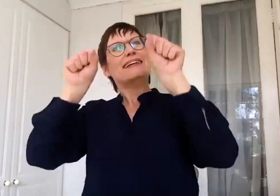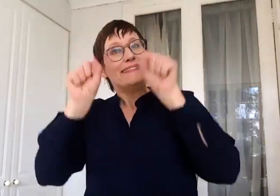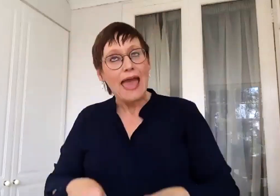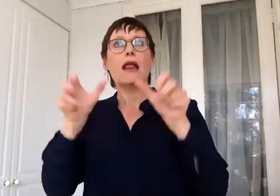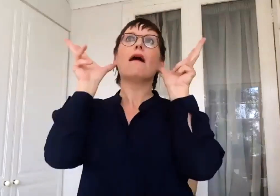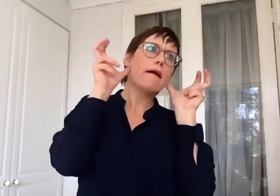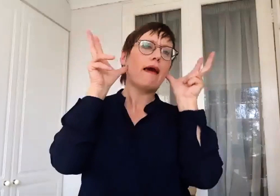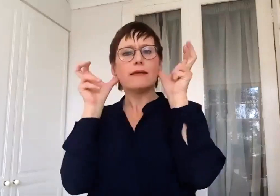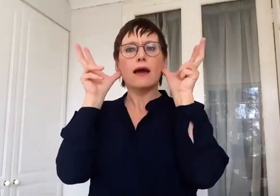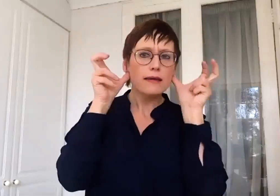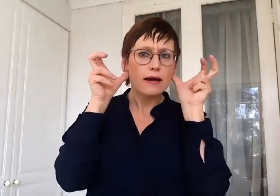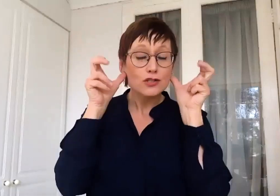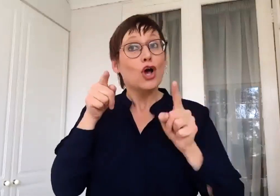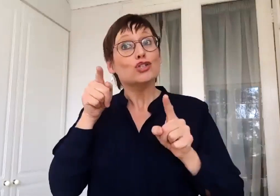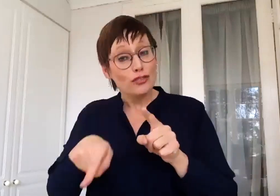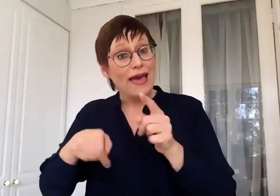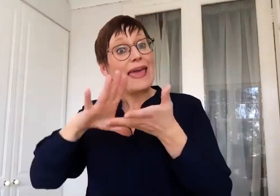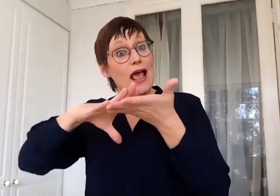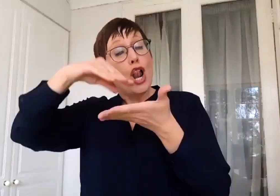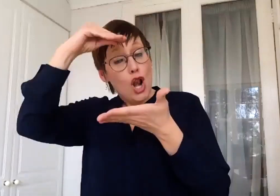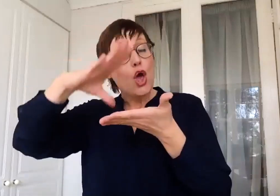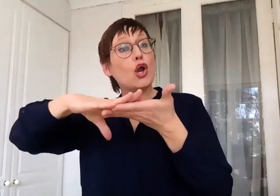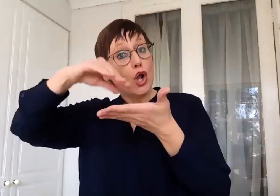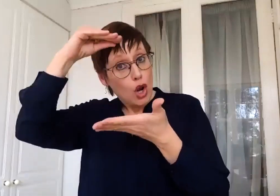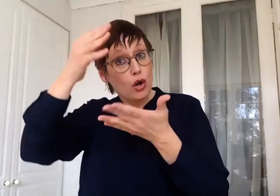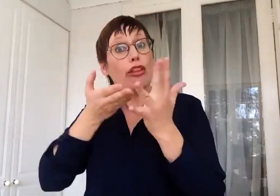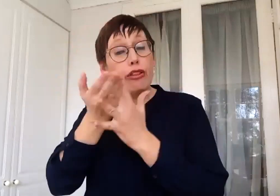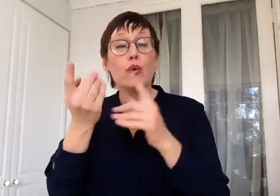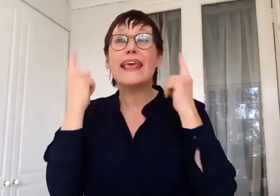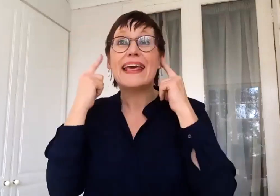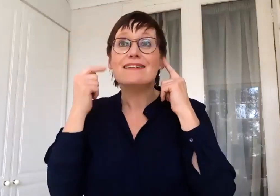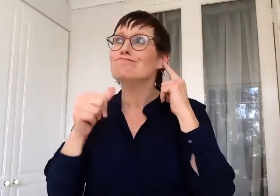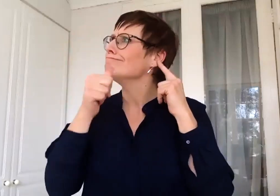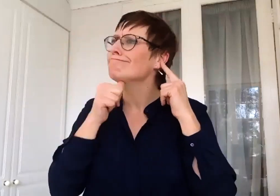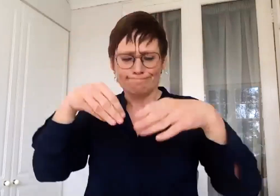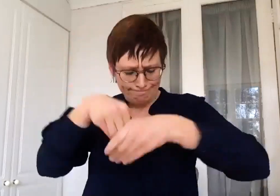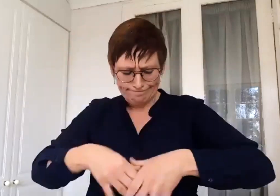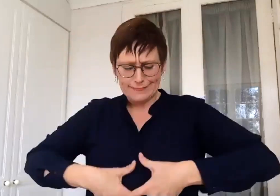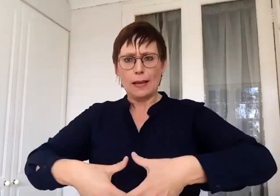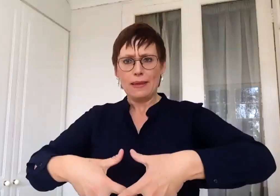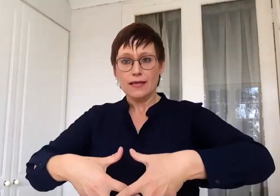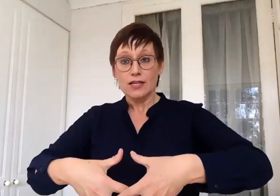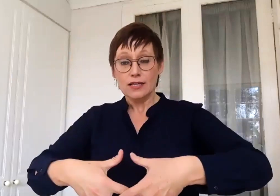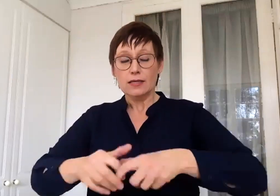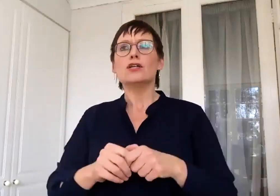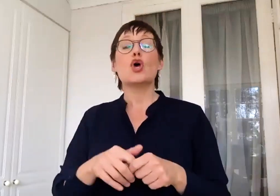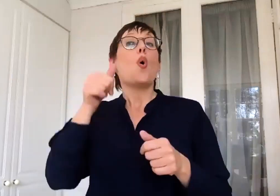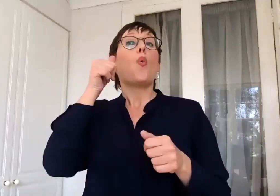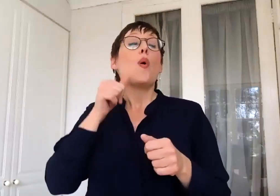of auditory and intellectual development based on the ear. And so children without hearing, some form of hearing loss, are